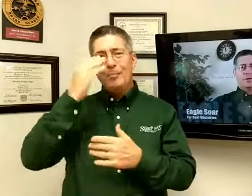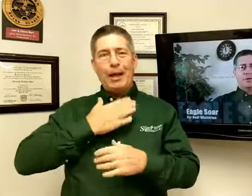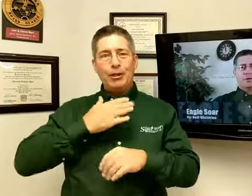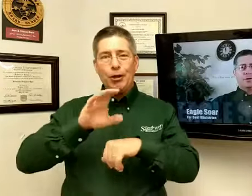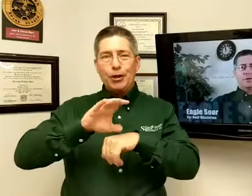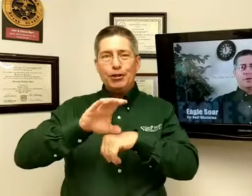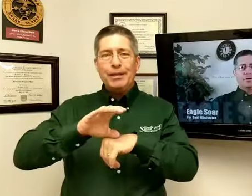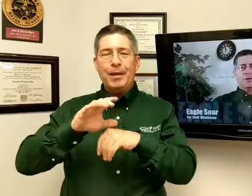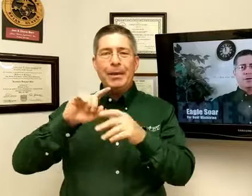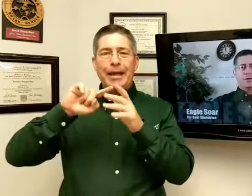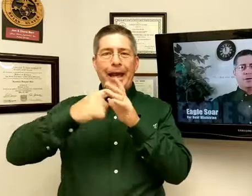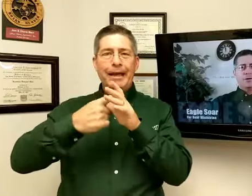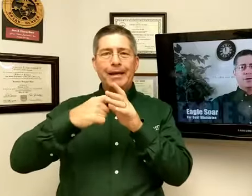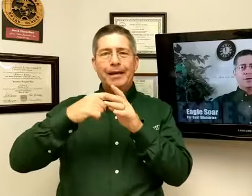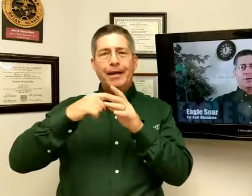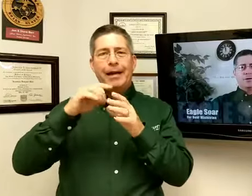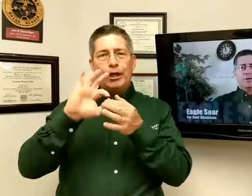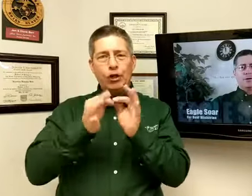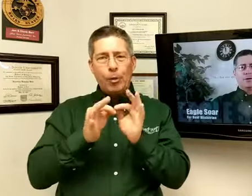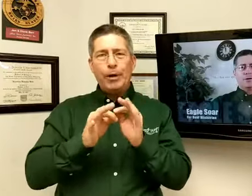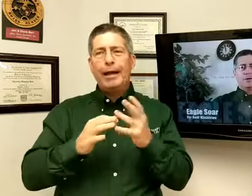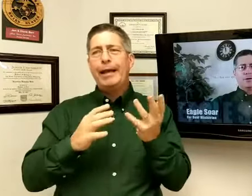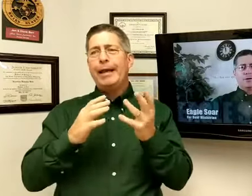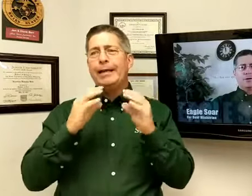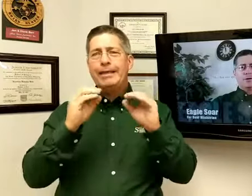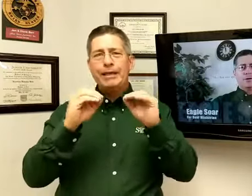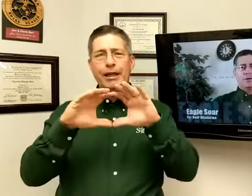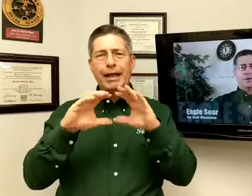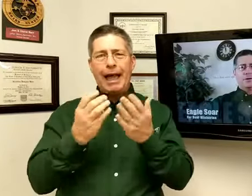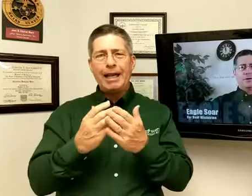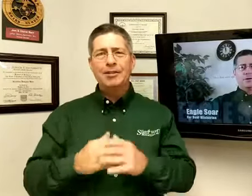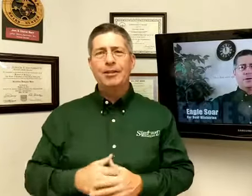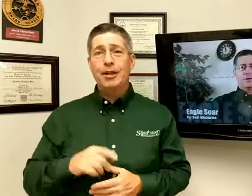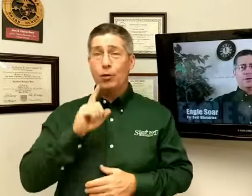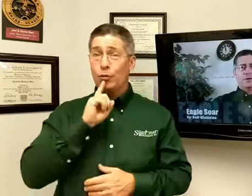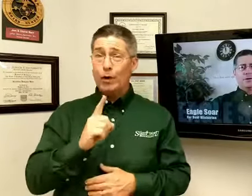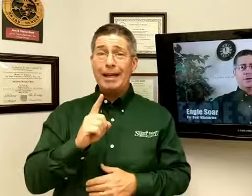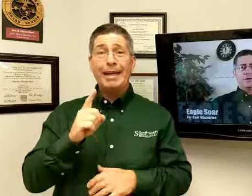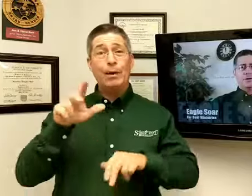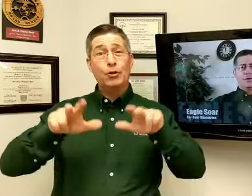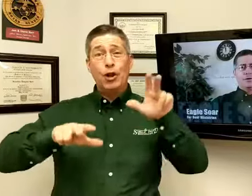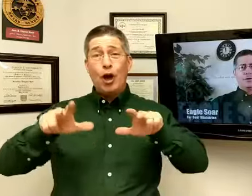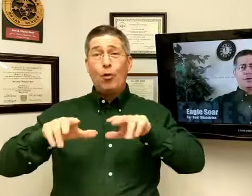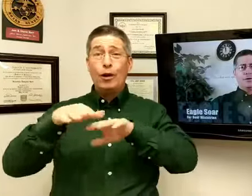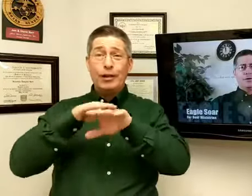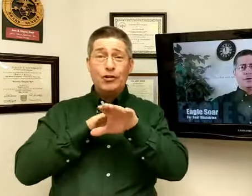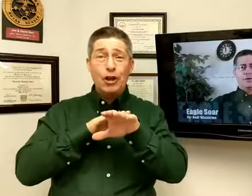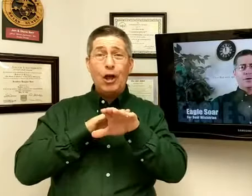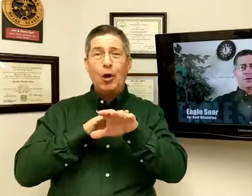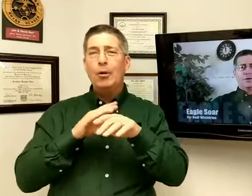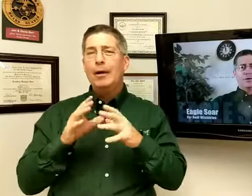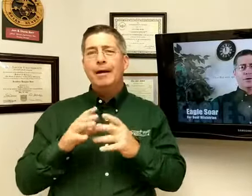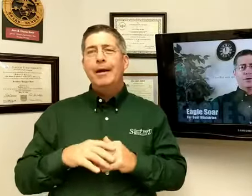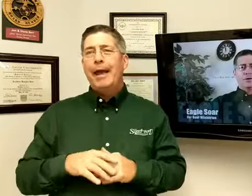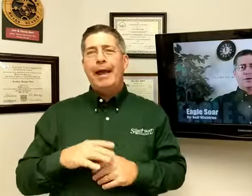my church and then began interpreting and teaching classes, and really it was awkward and slow, and